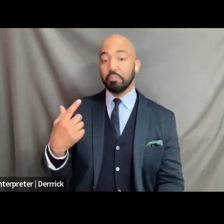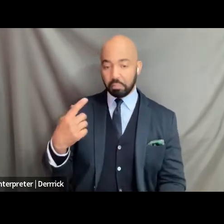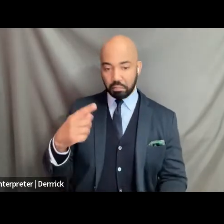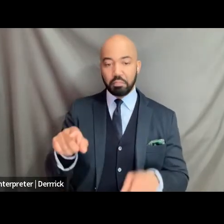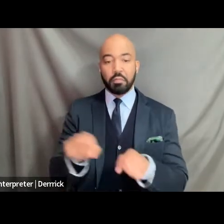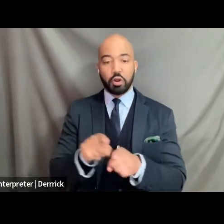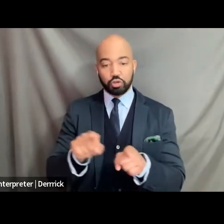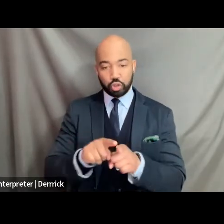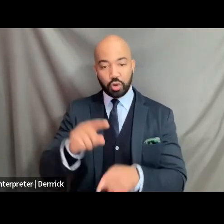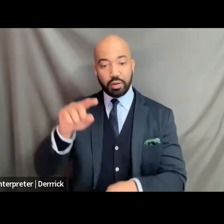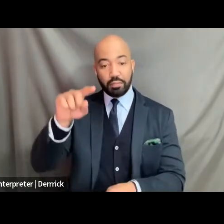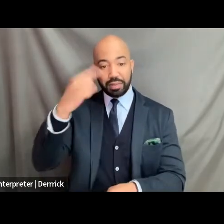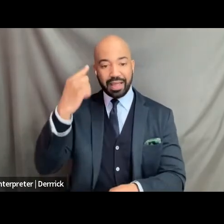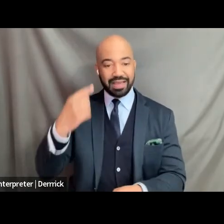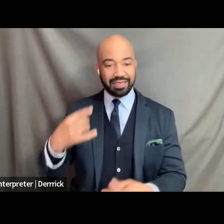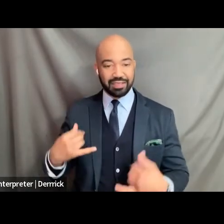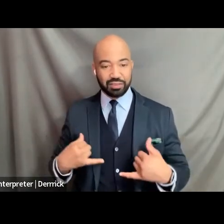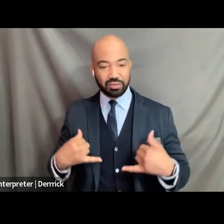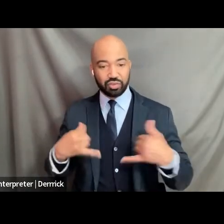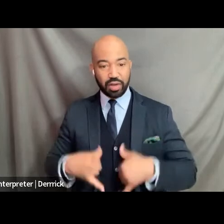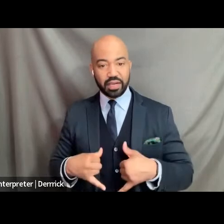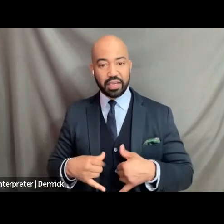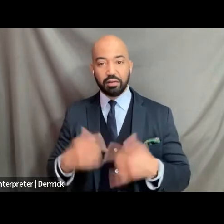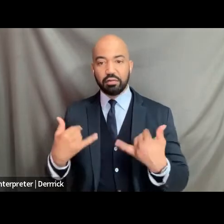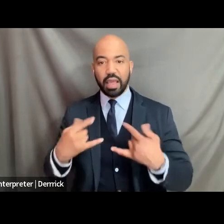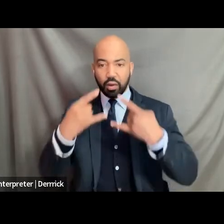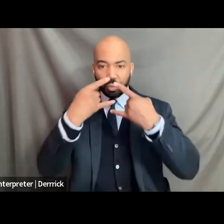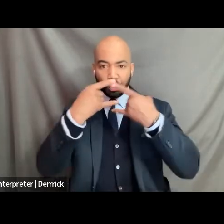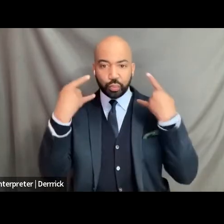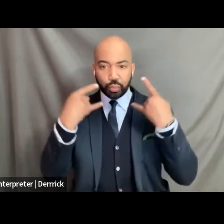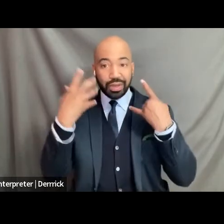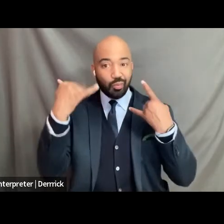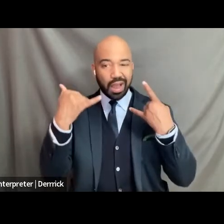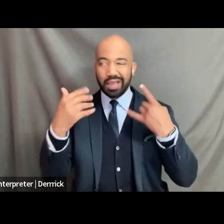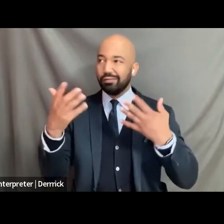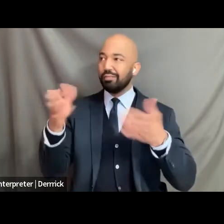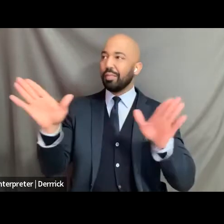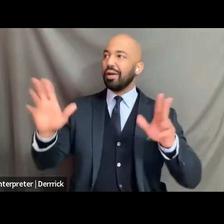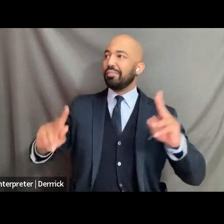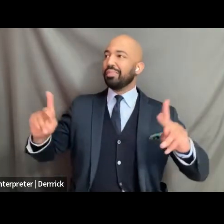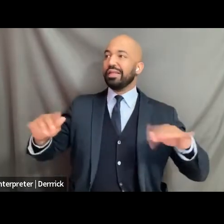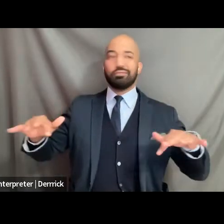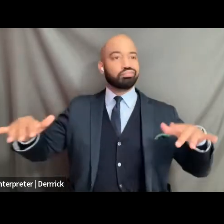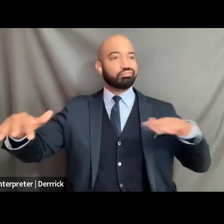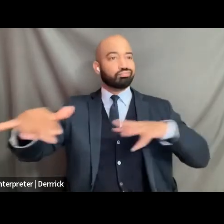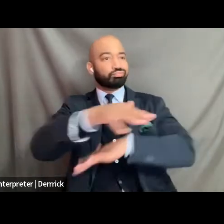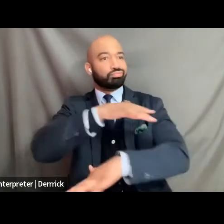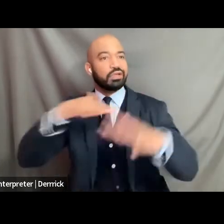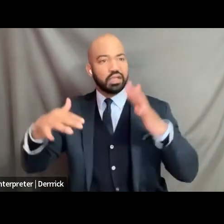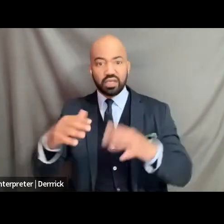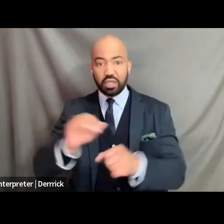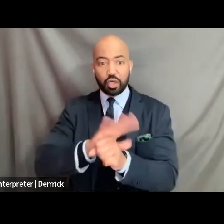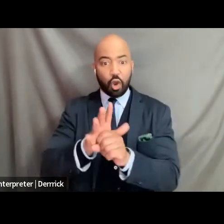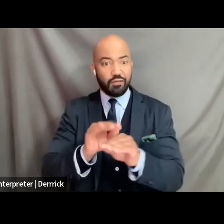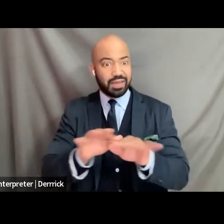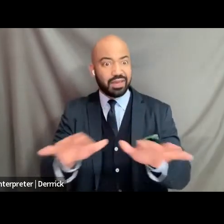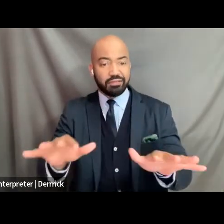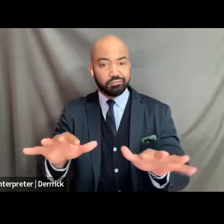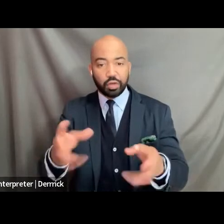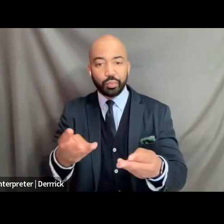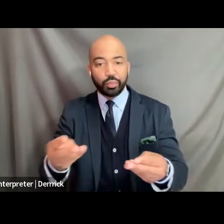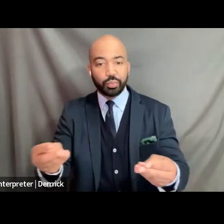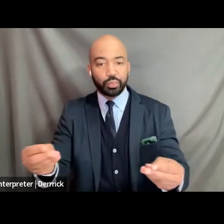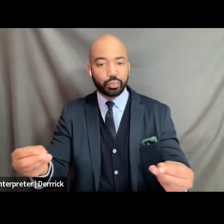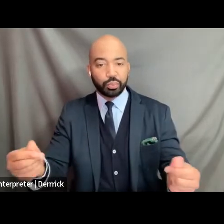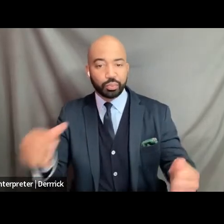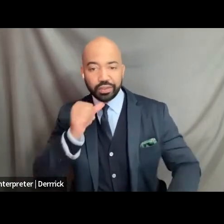i am in a public location at the moment and because covet is not over as many of us who are sick and disabled know